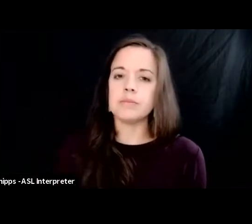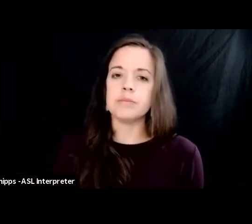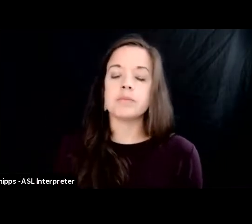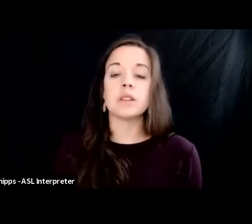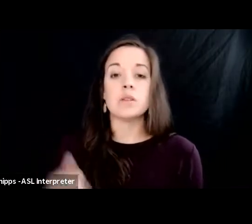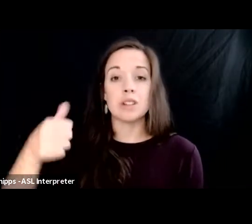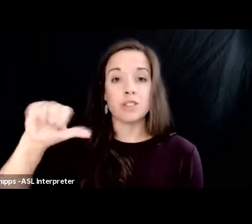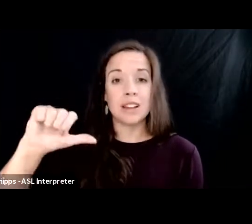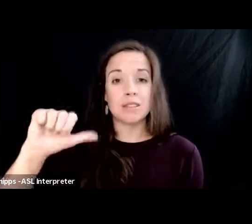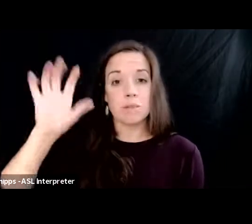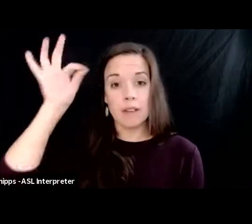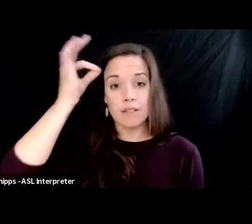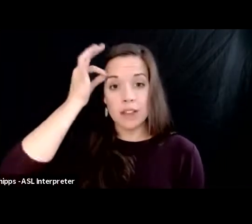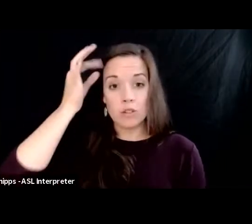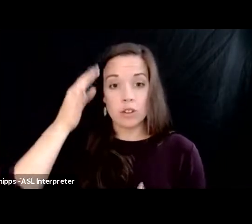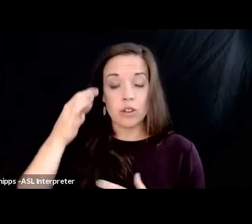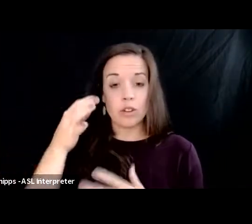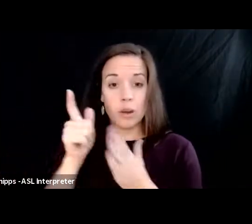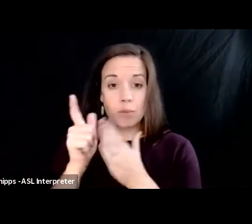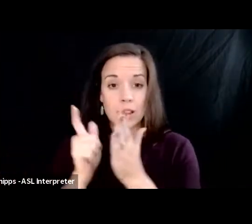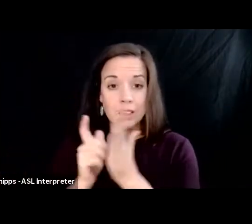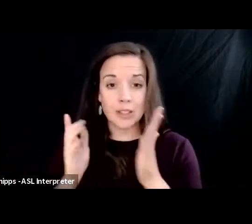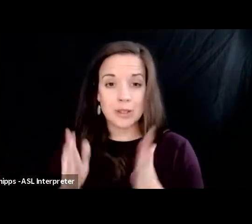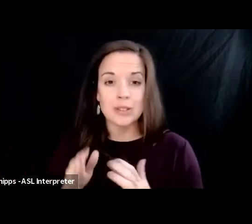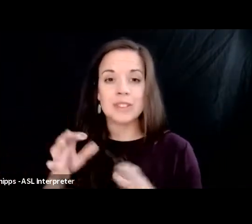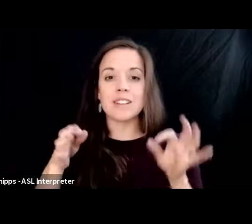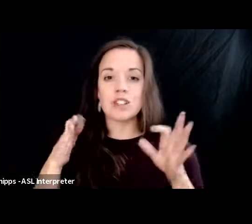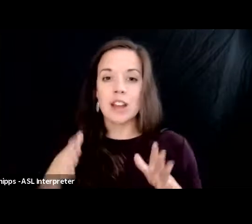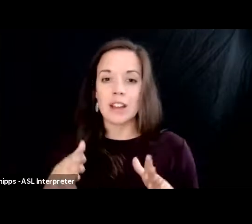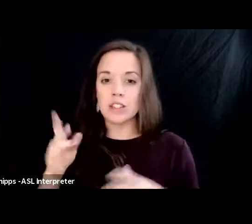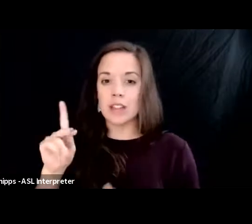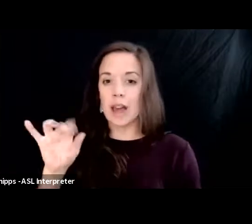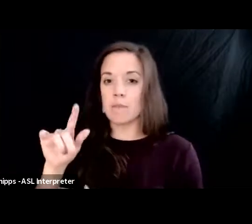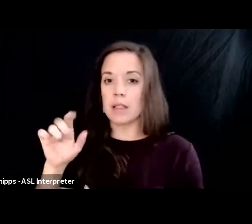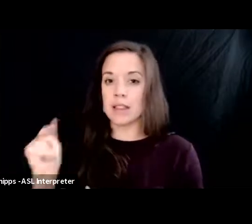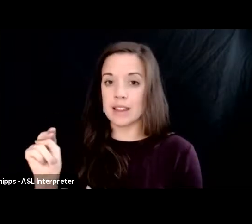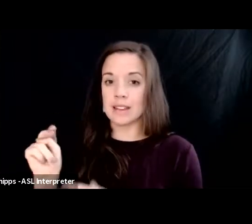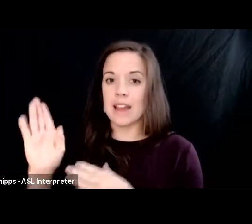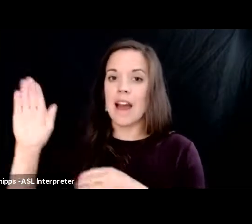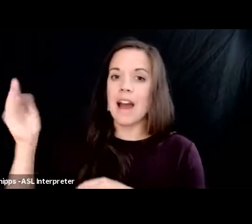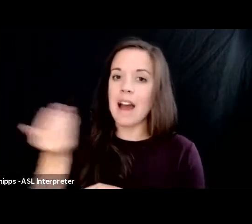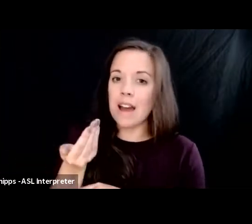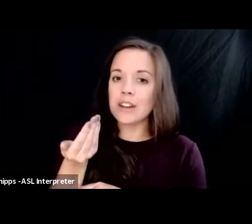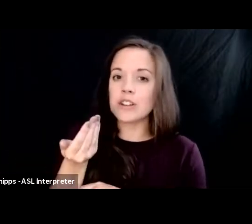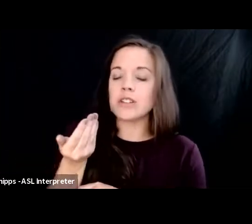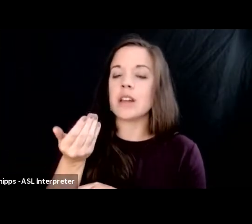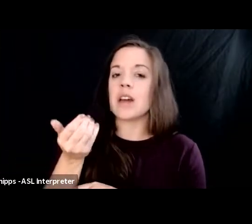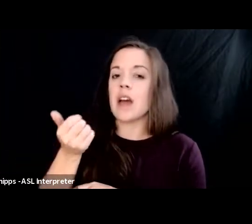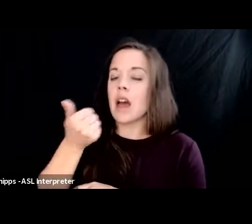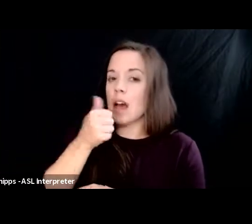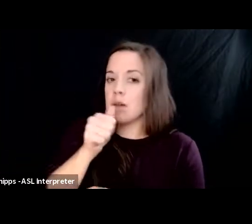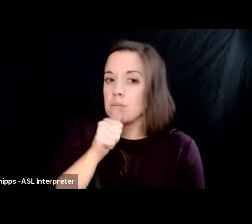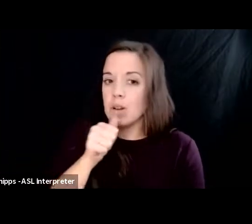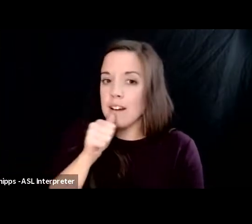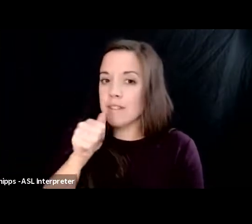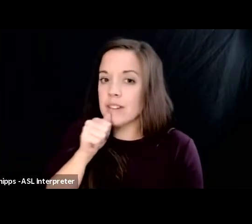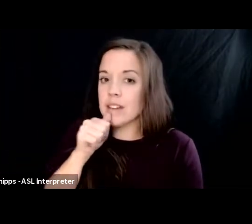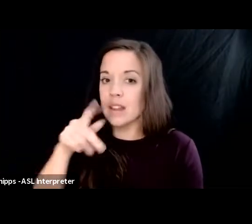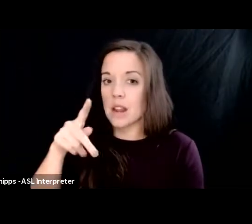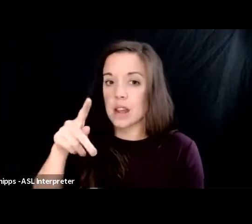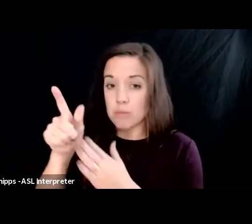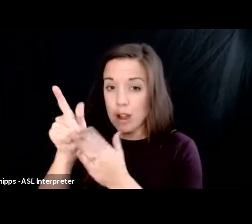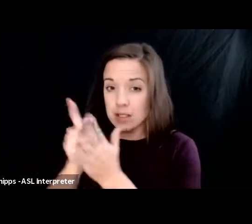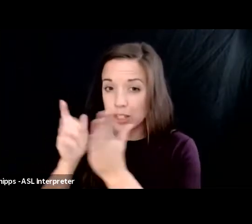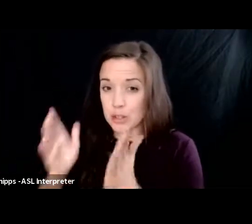the federal prosecutor judge kaplan hired a private prosecutor as a judge to